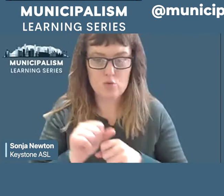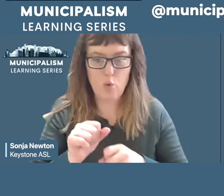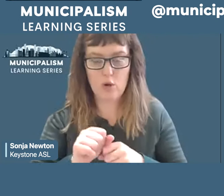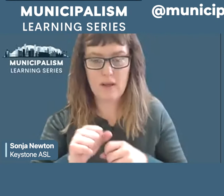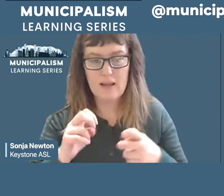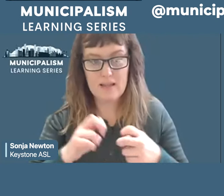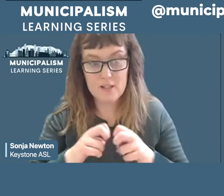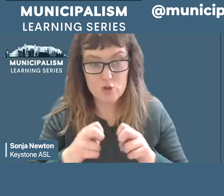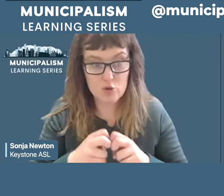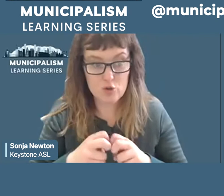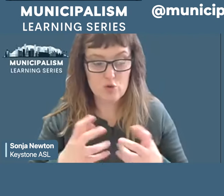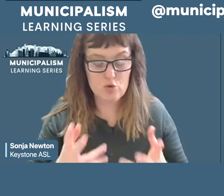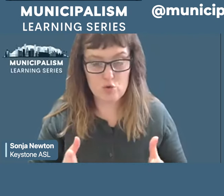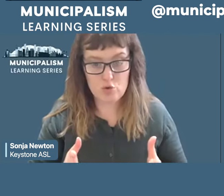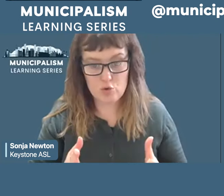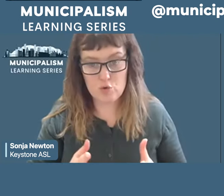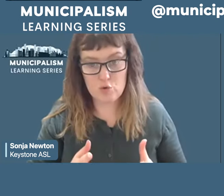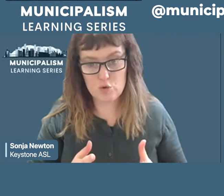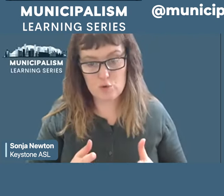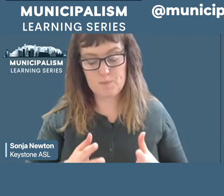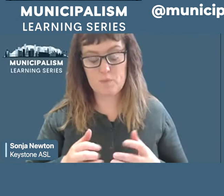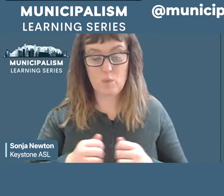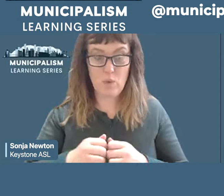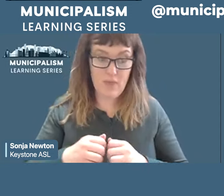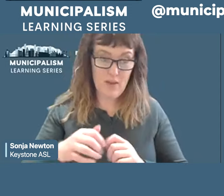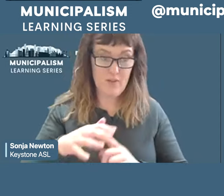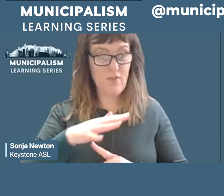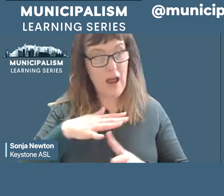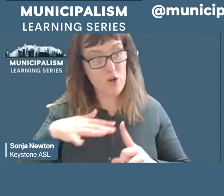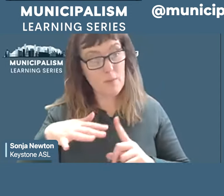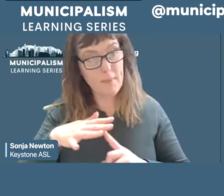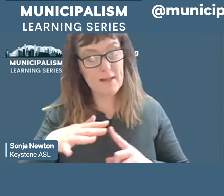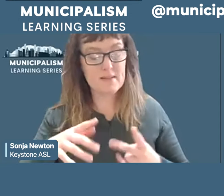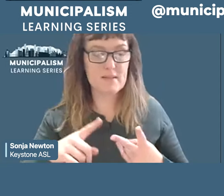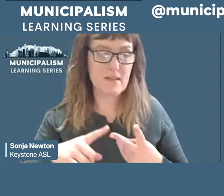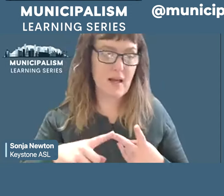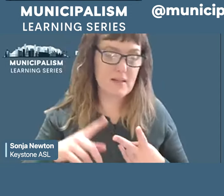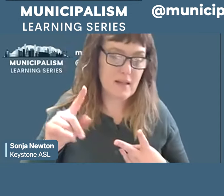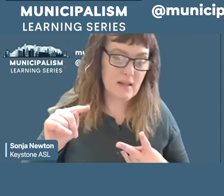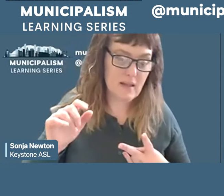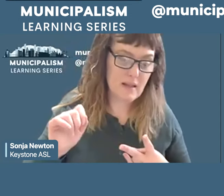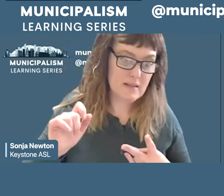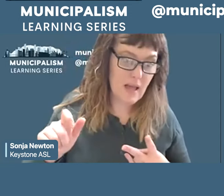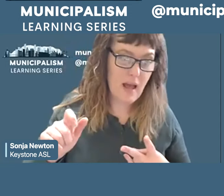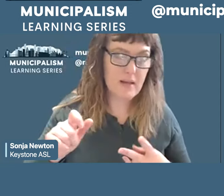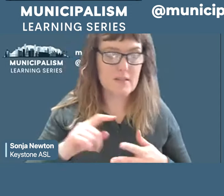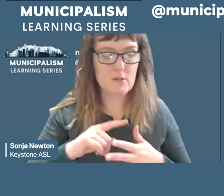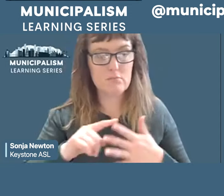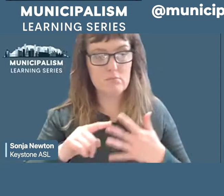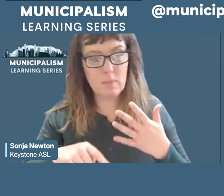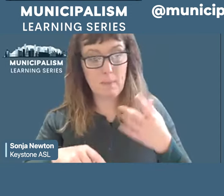around environment around taxation because we